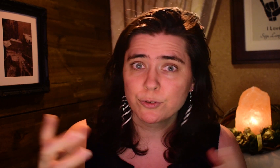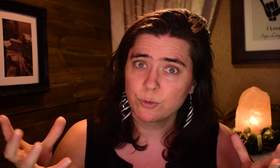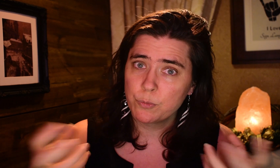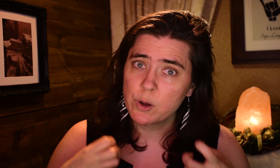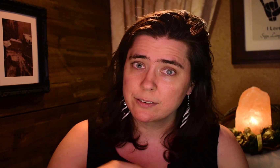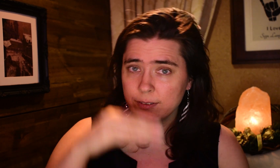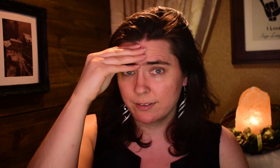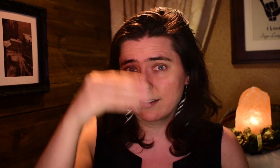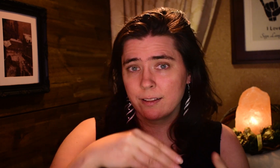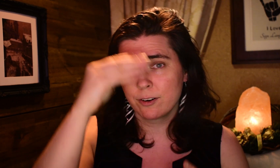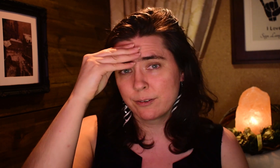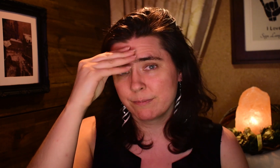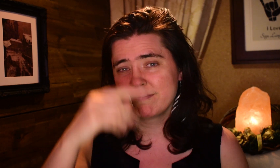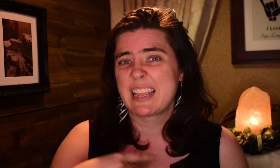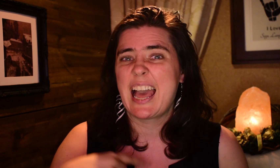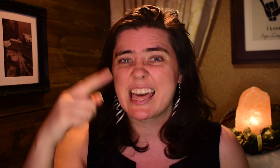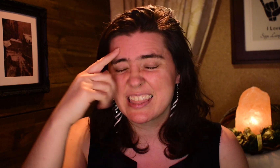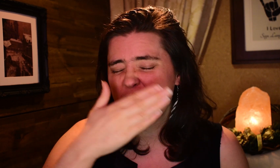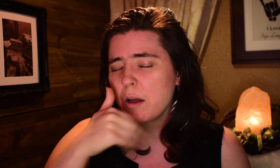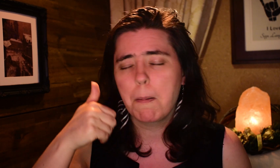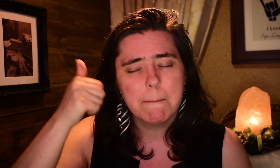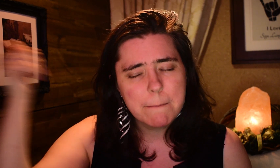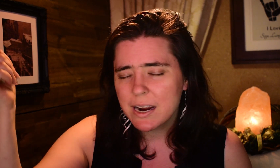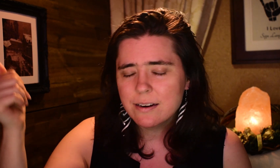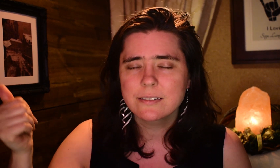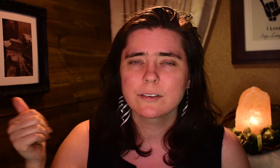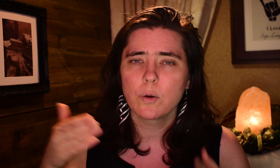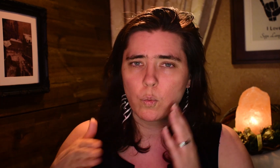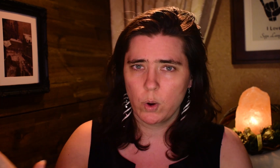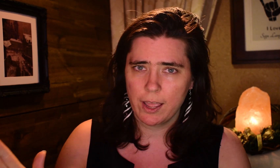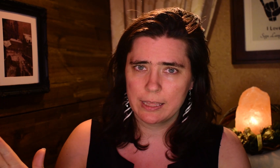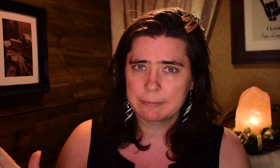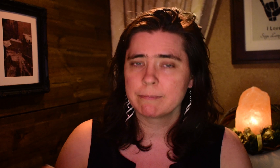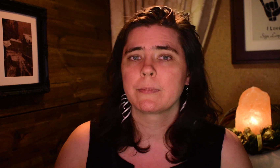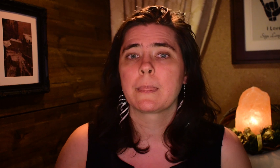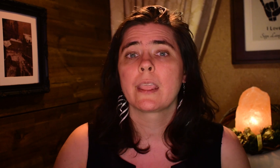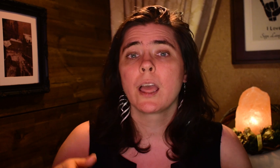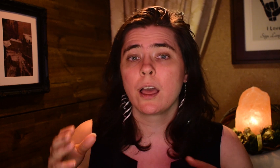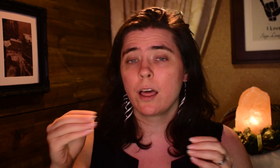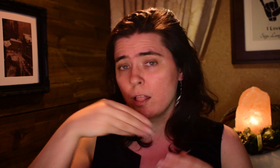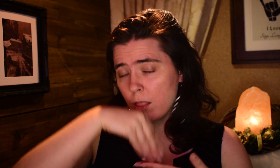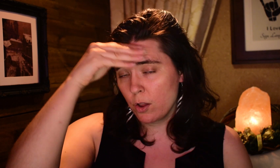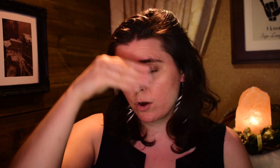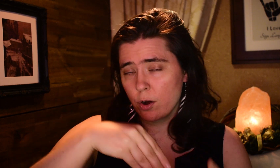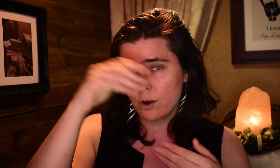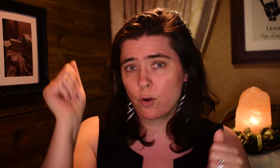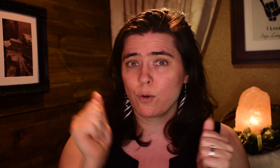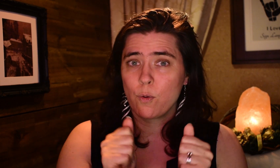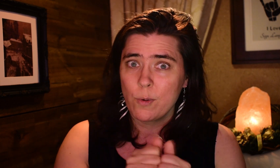If you want to learn sign language, the best way is to learn